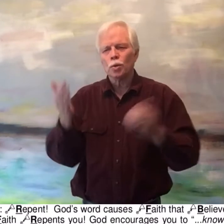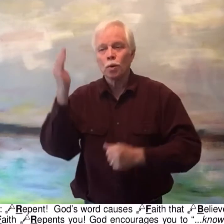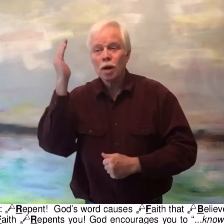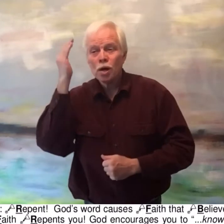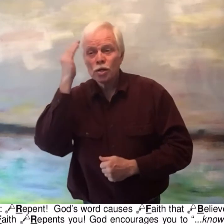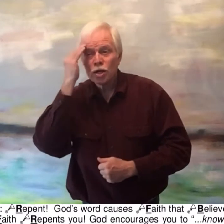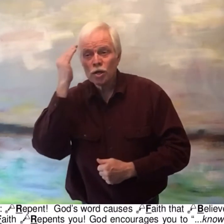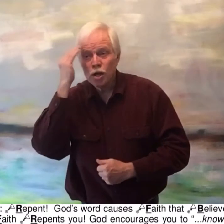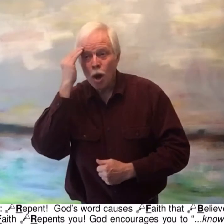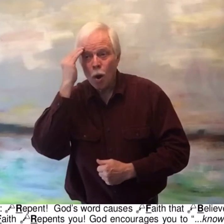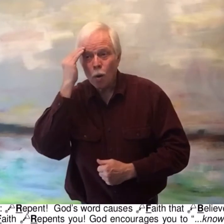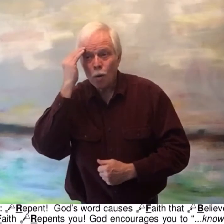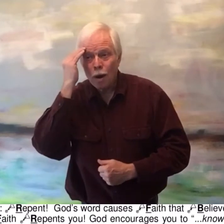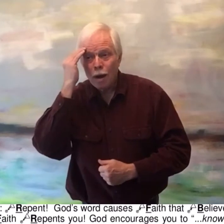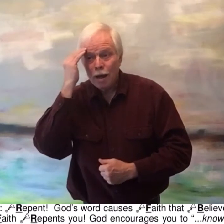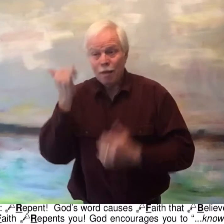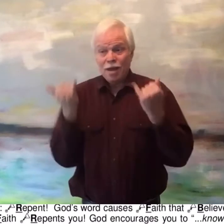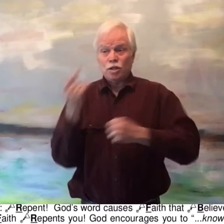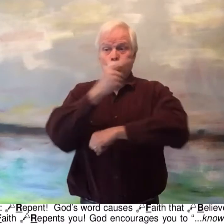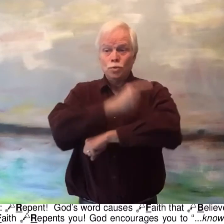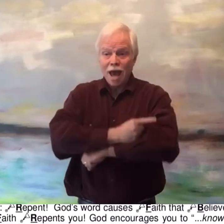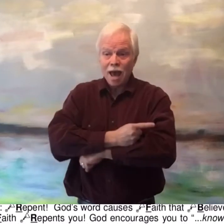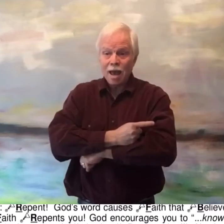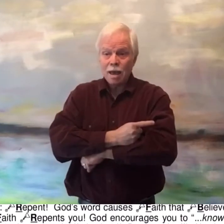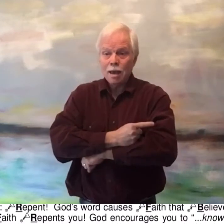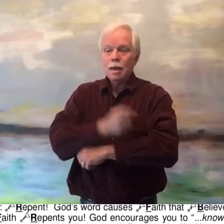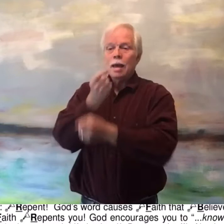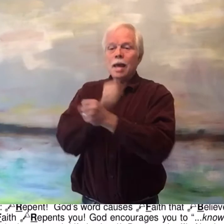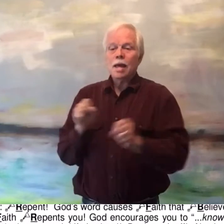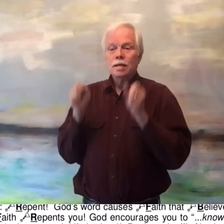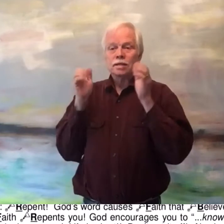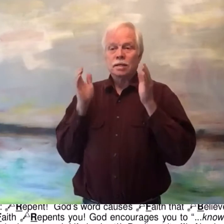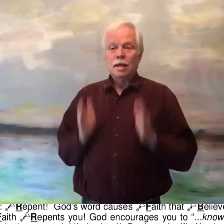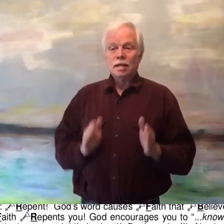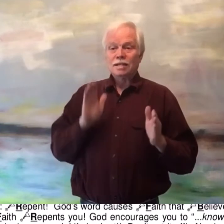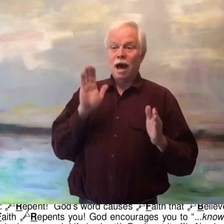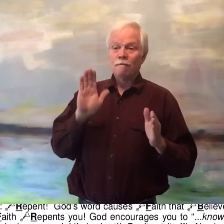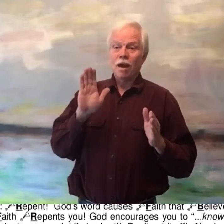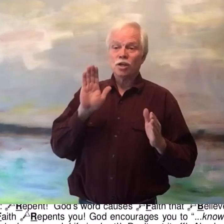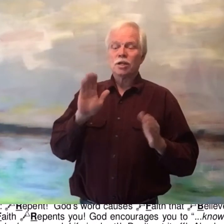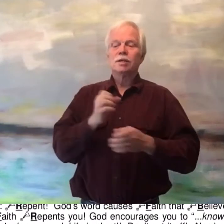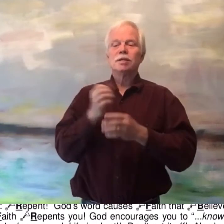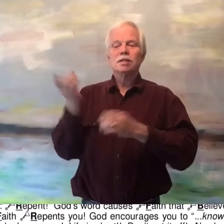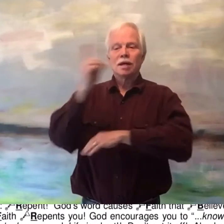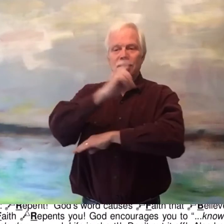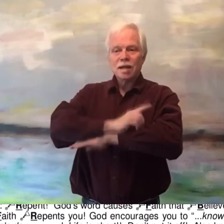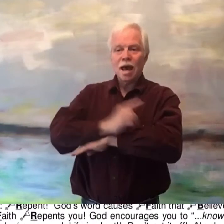to know that today is salvation's day.